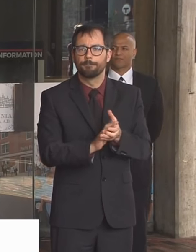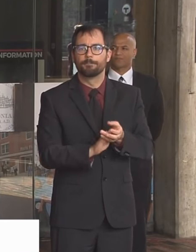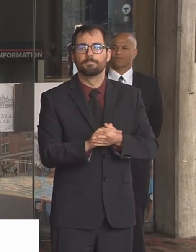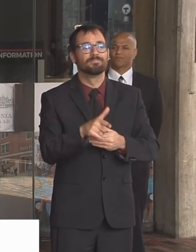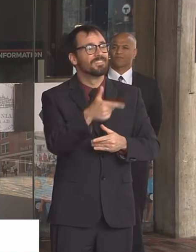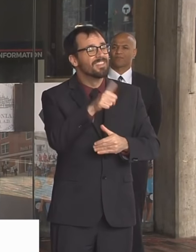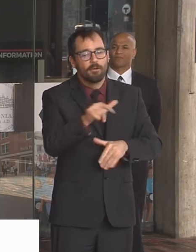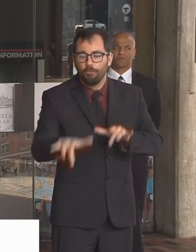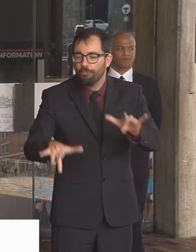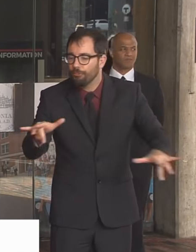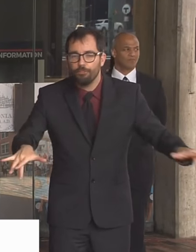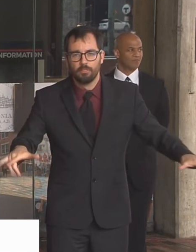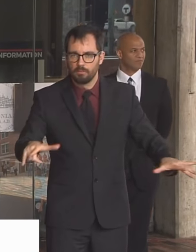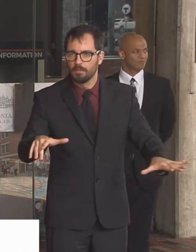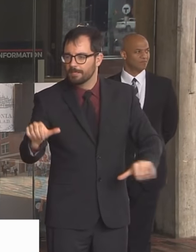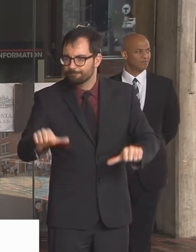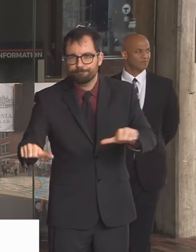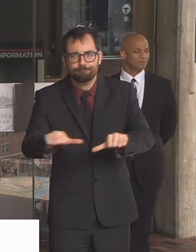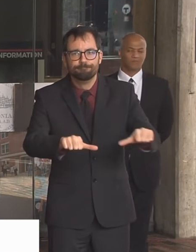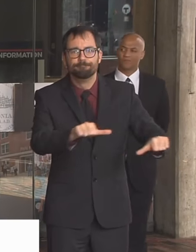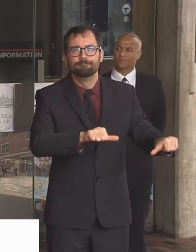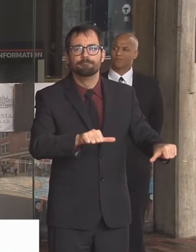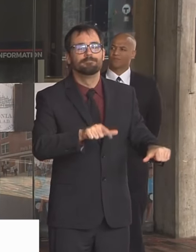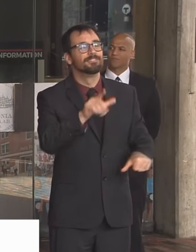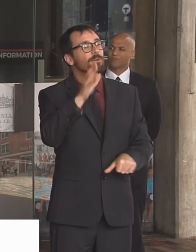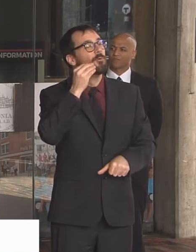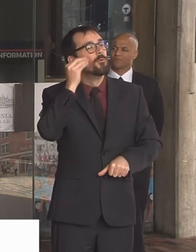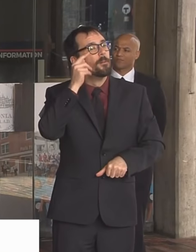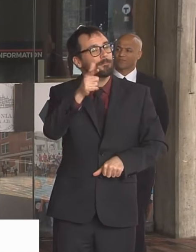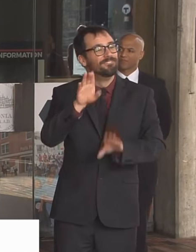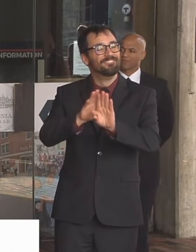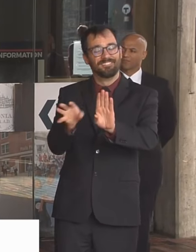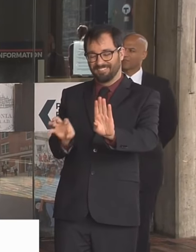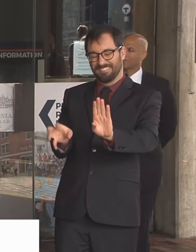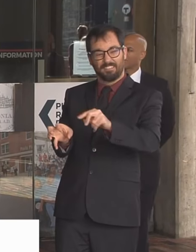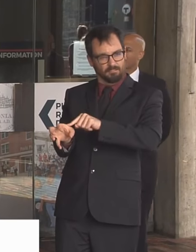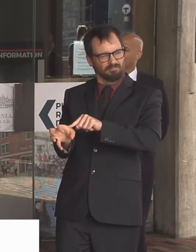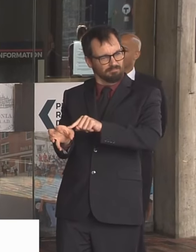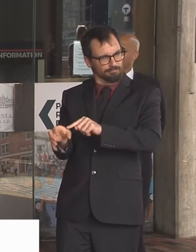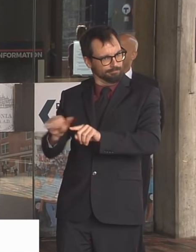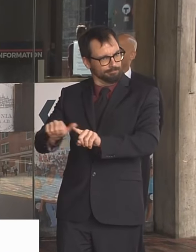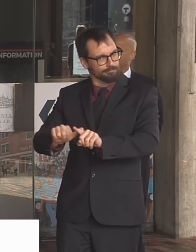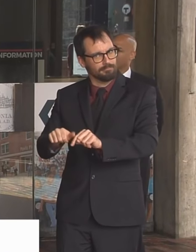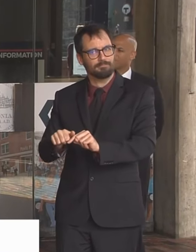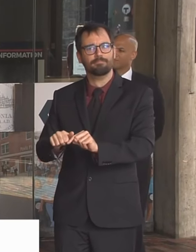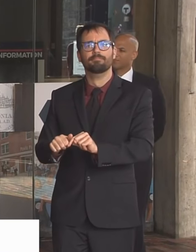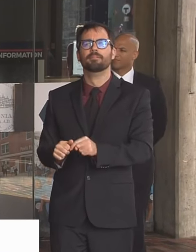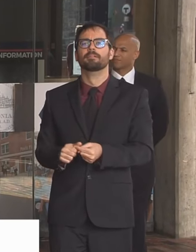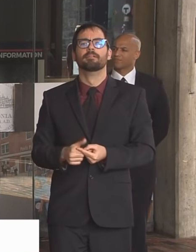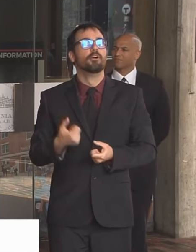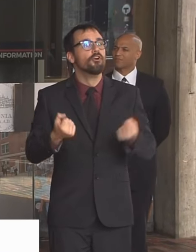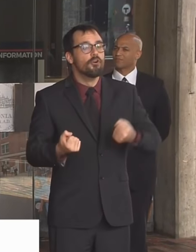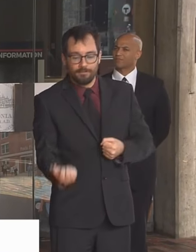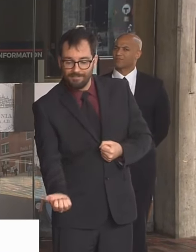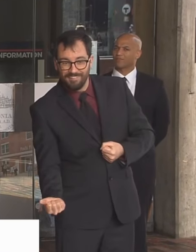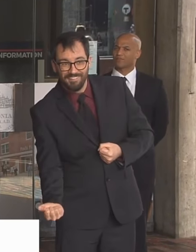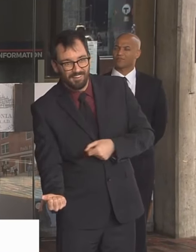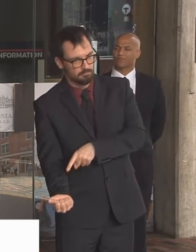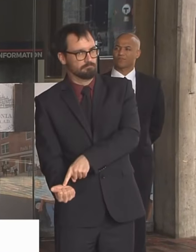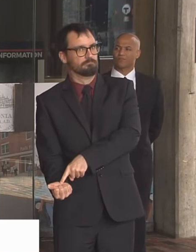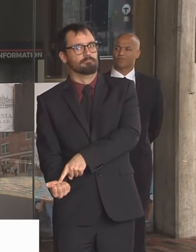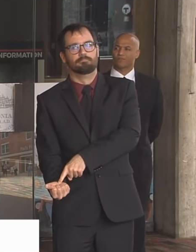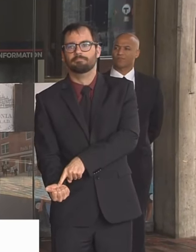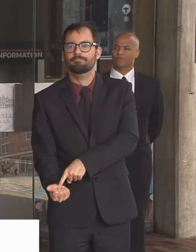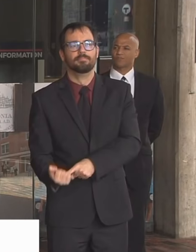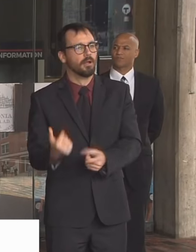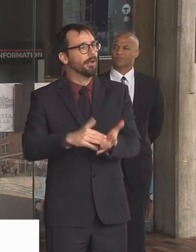home surfaces but doorknobs and card doors and things like that we're asking people if you feel sick isolate yourself contact your